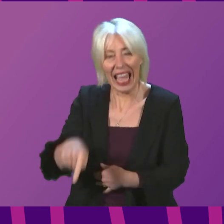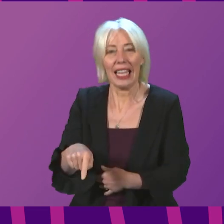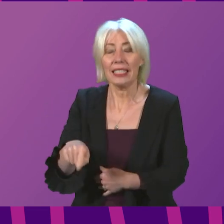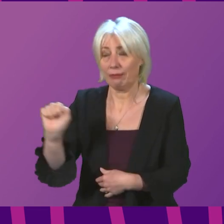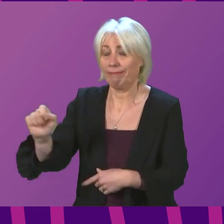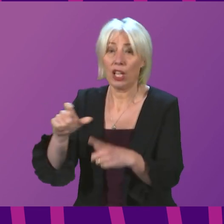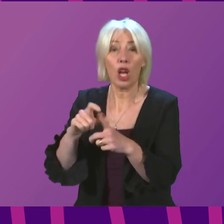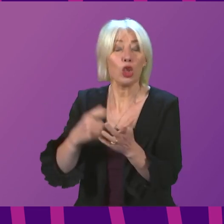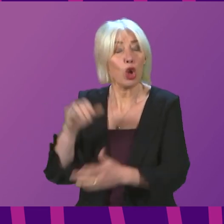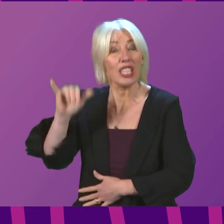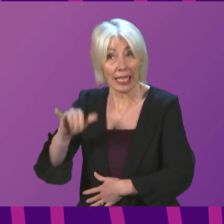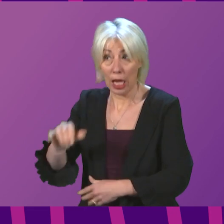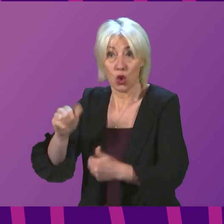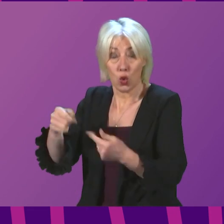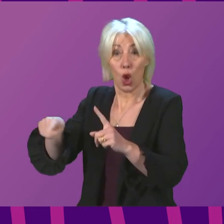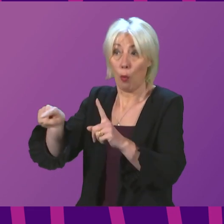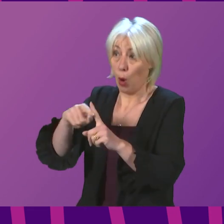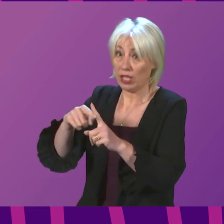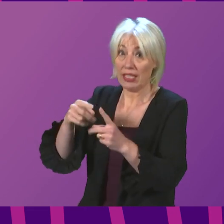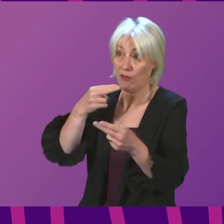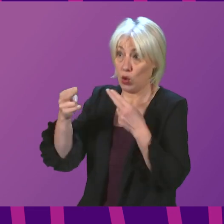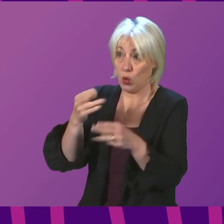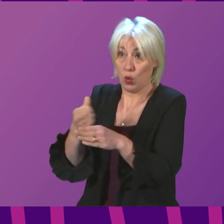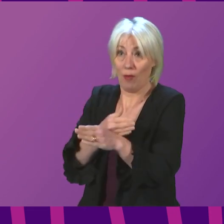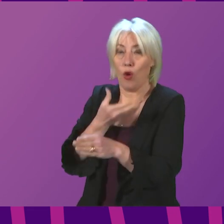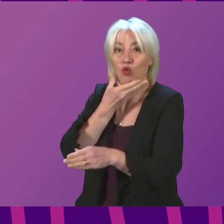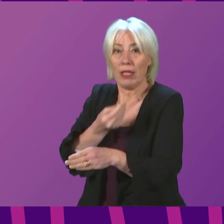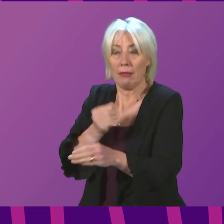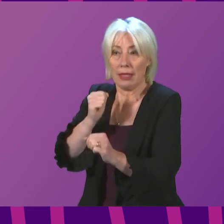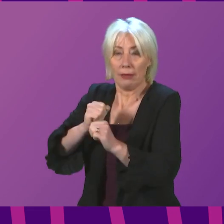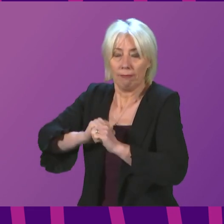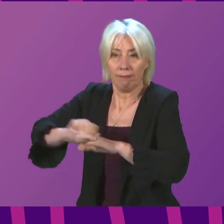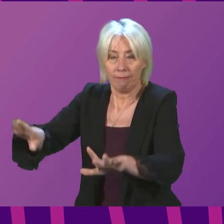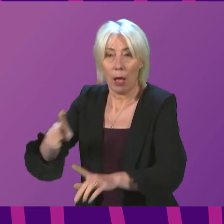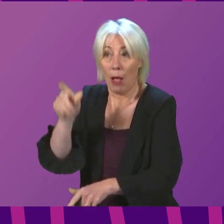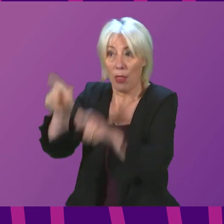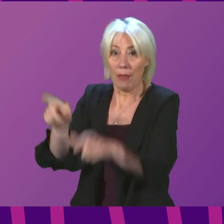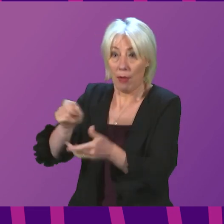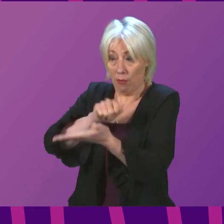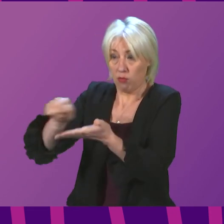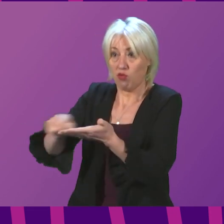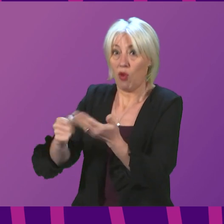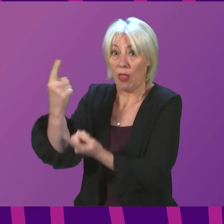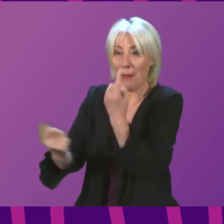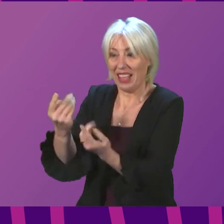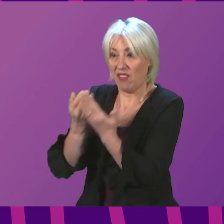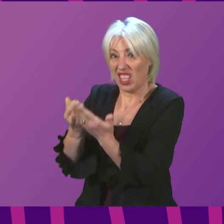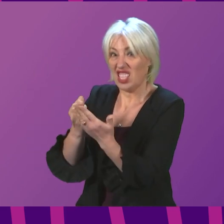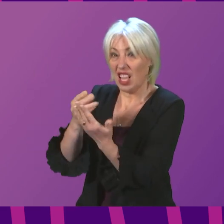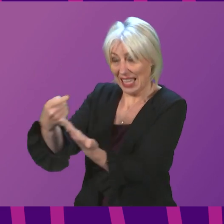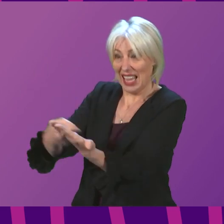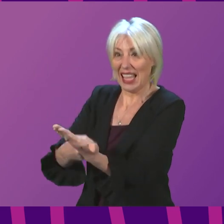rightly points to the more positive news in the studies that were published just before Christmas. But, as the authors of these studies themselves point out,